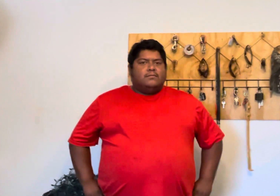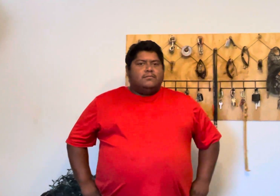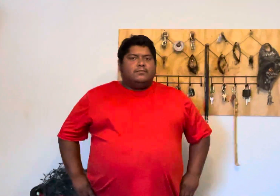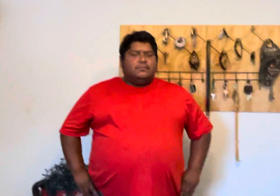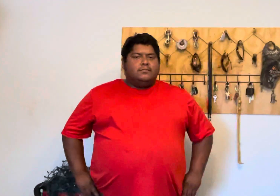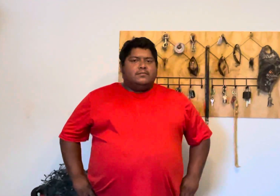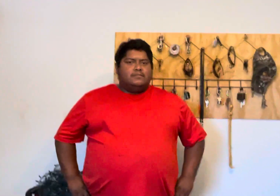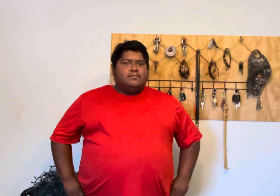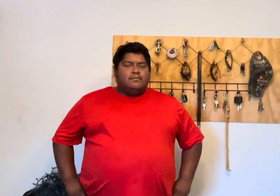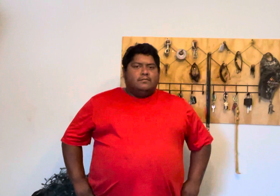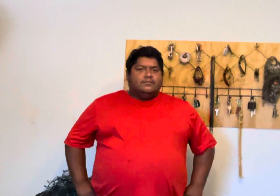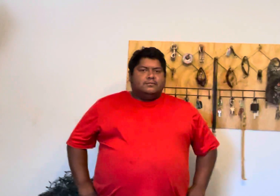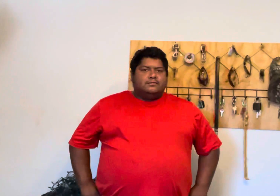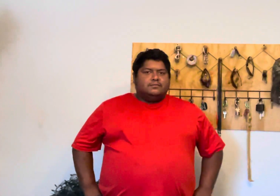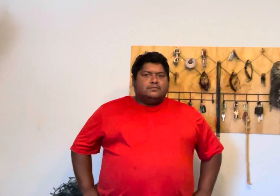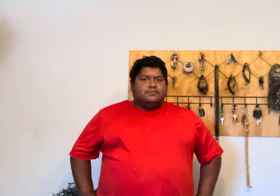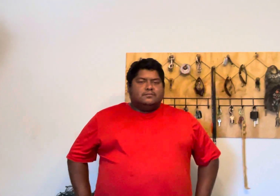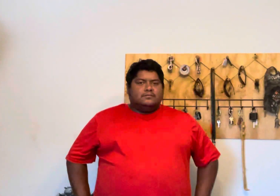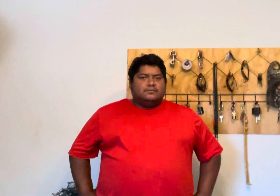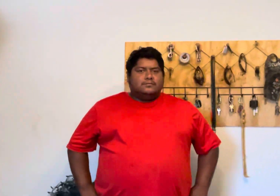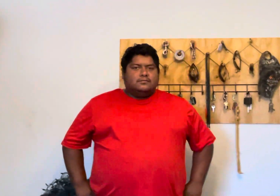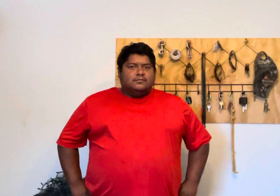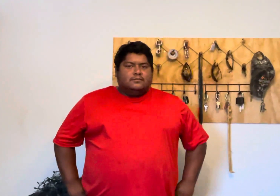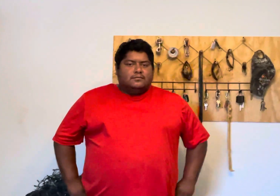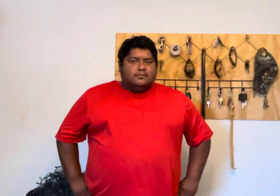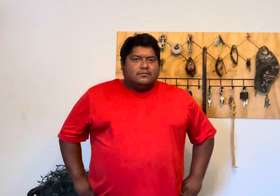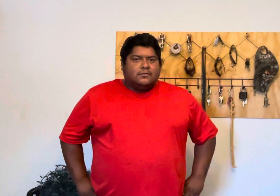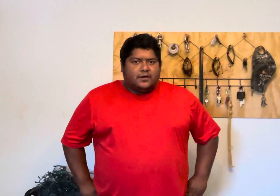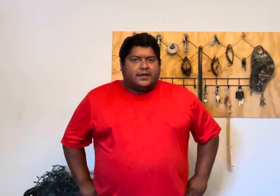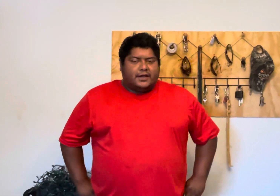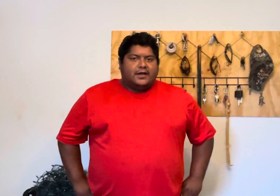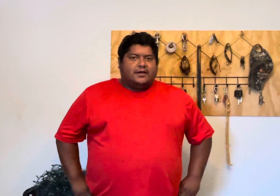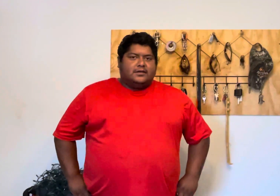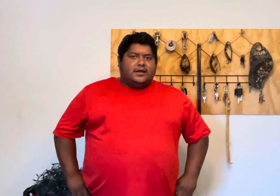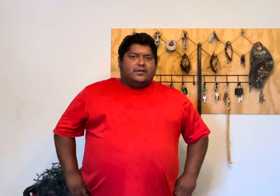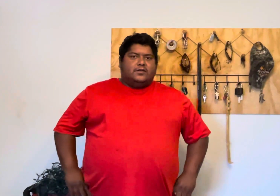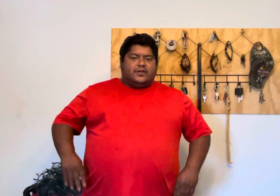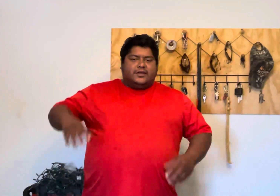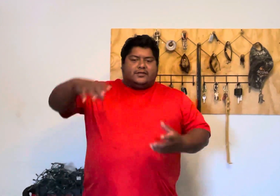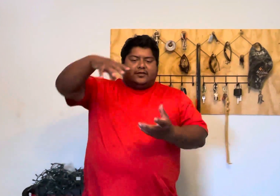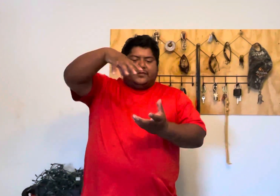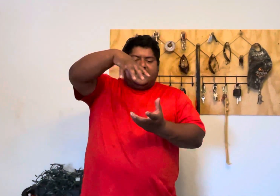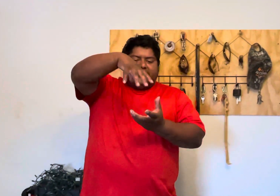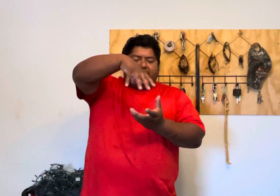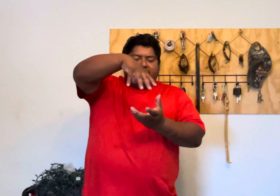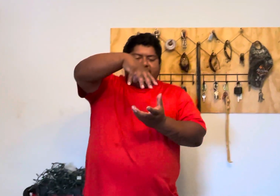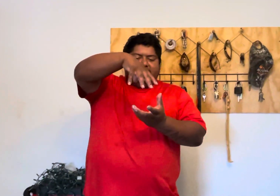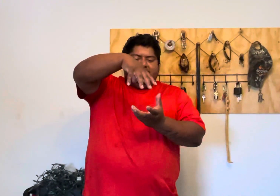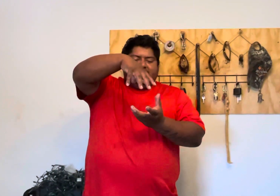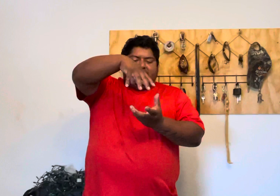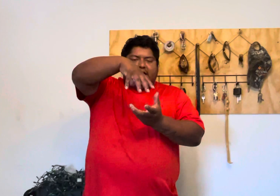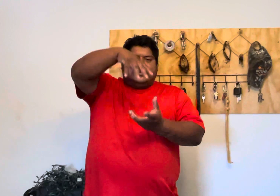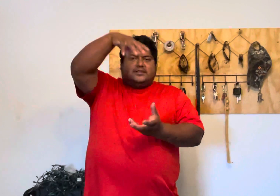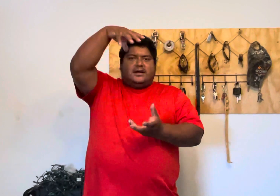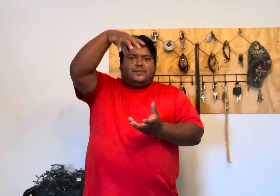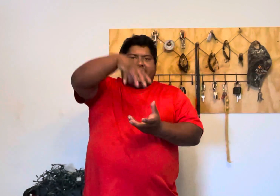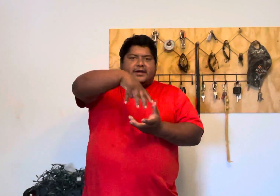also too i think it has a maybe a bigger motor right yeah now the whole thing is it's mounted down on top right